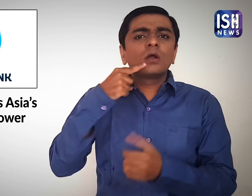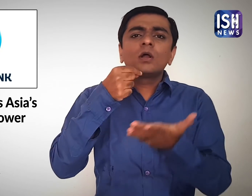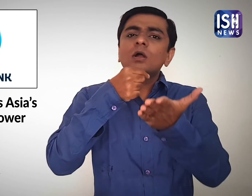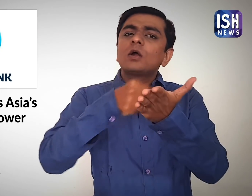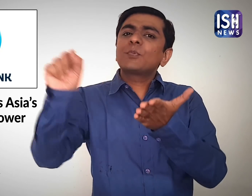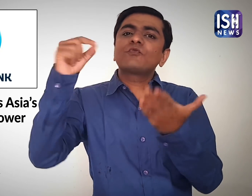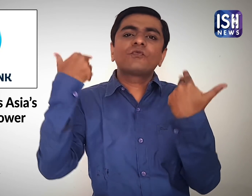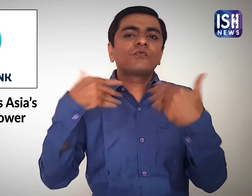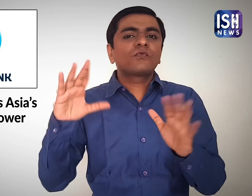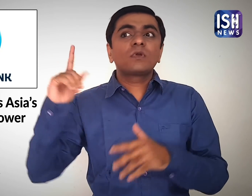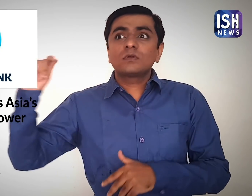million loan.